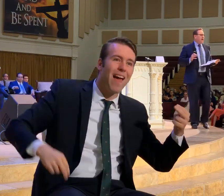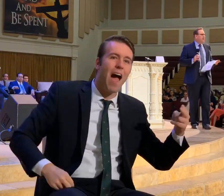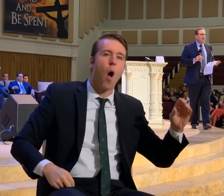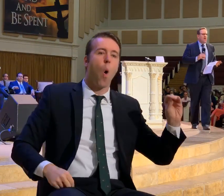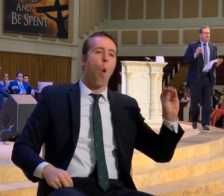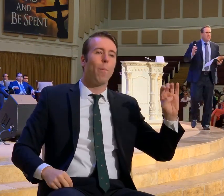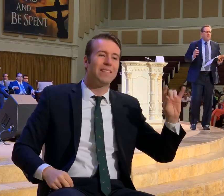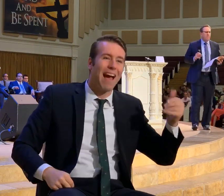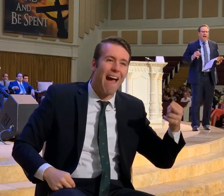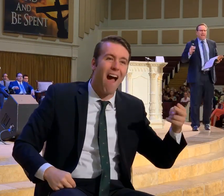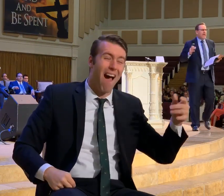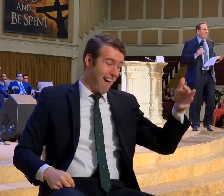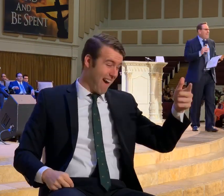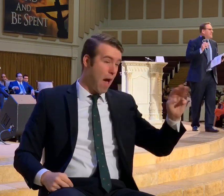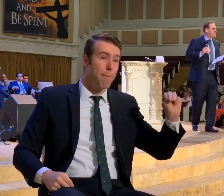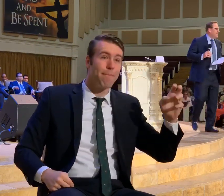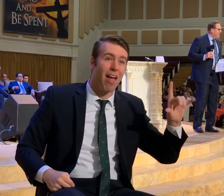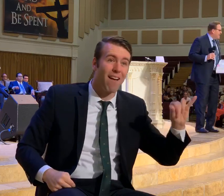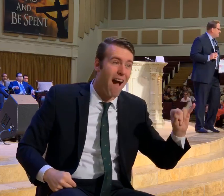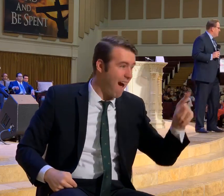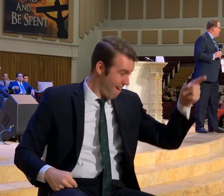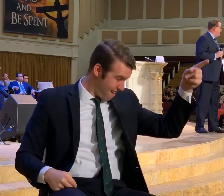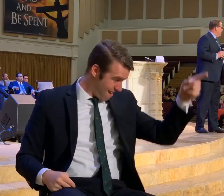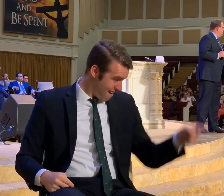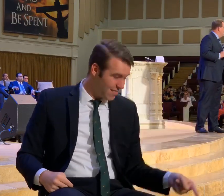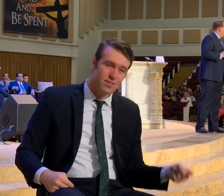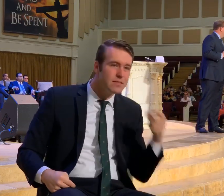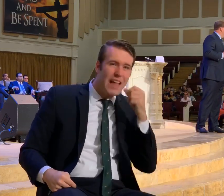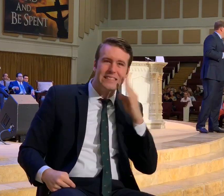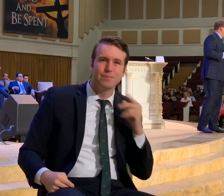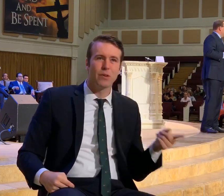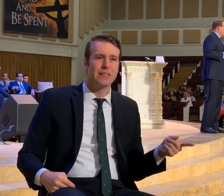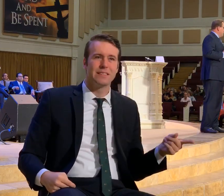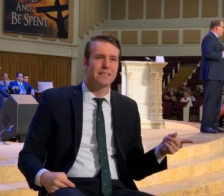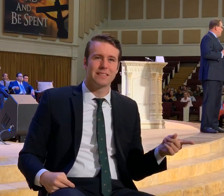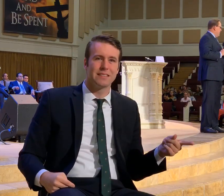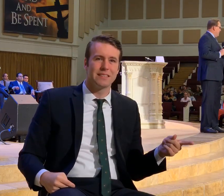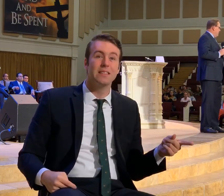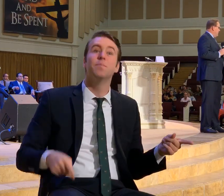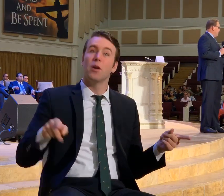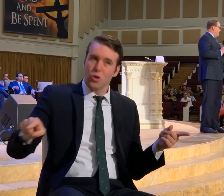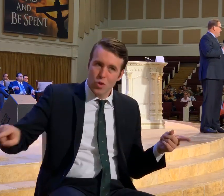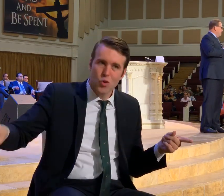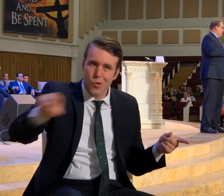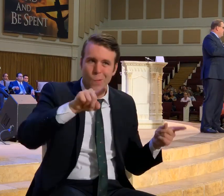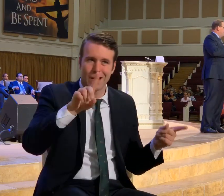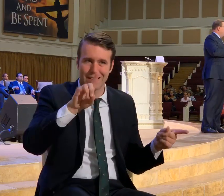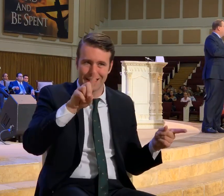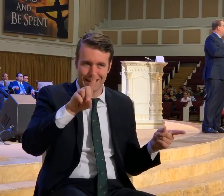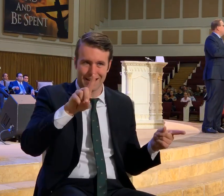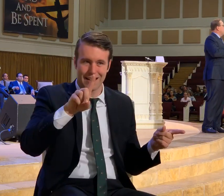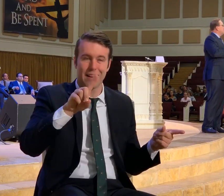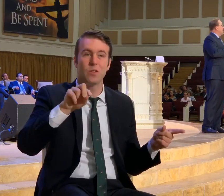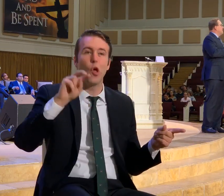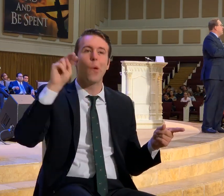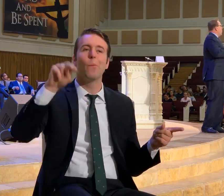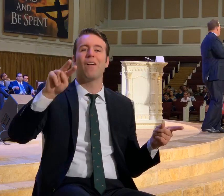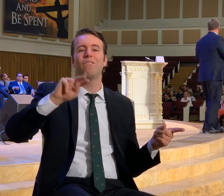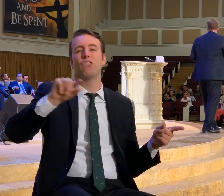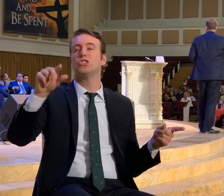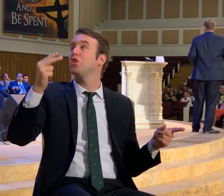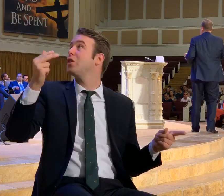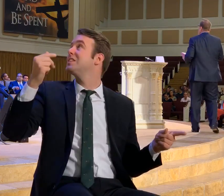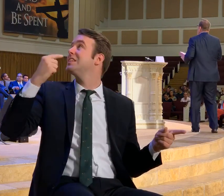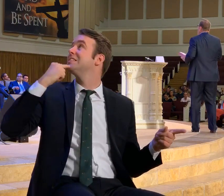Obadiah. Nothing in my mouth, God. They didn't see this. He said. But you did. And put up verse 13.